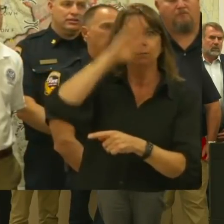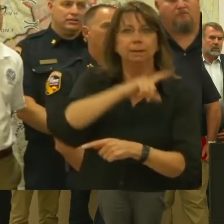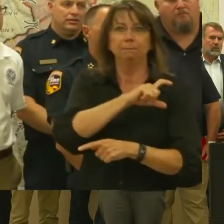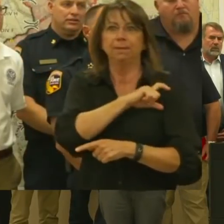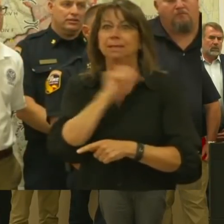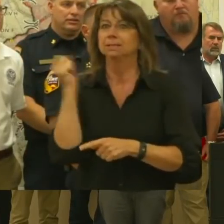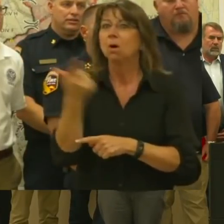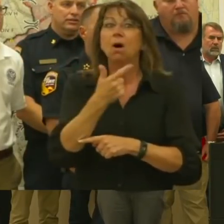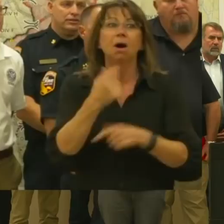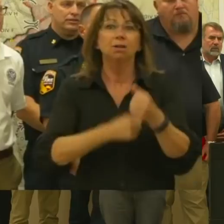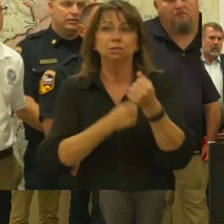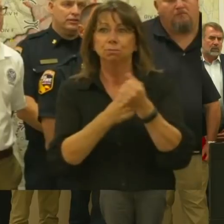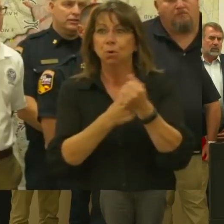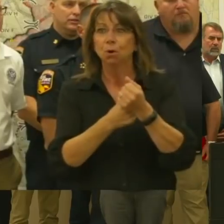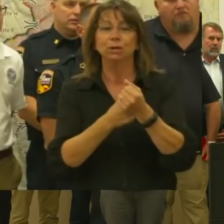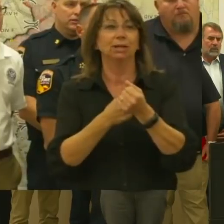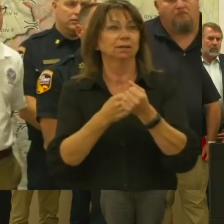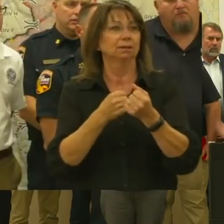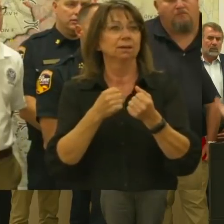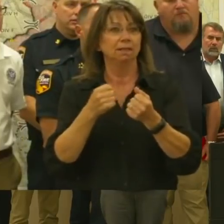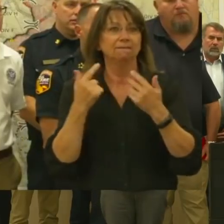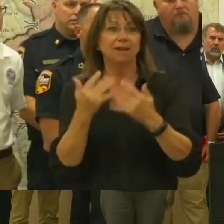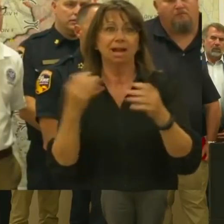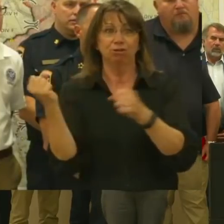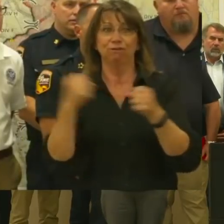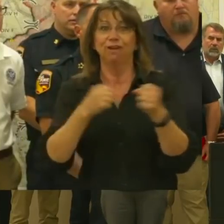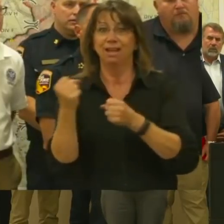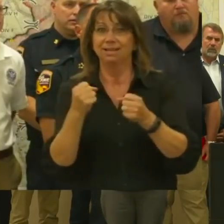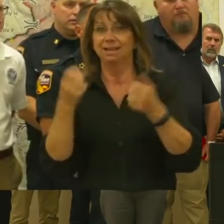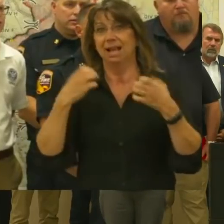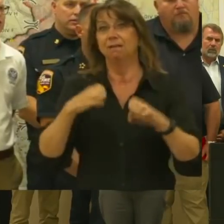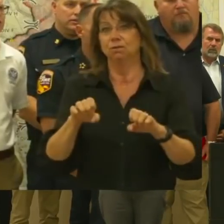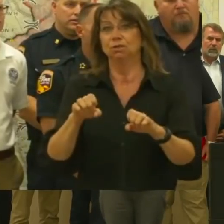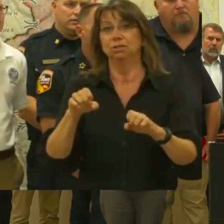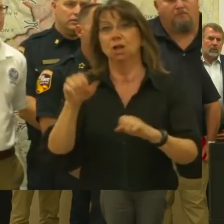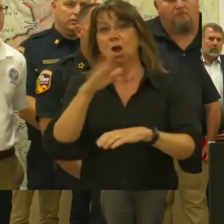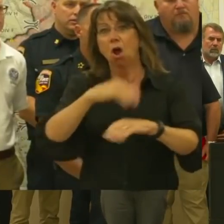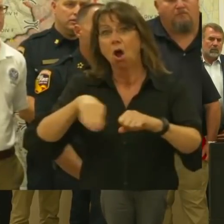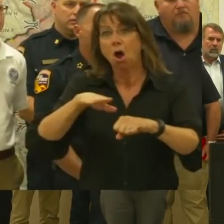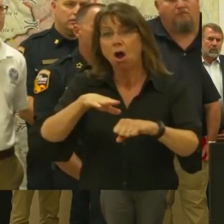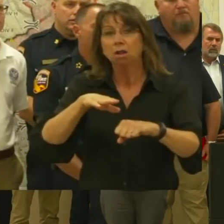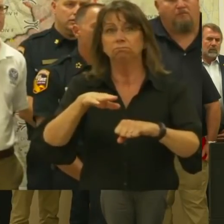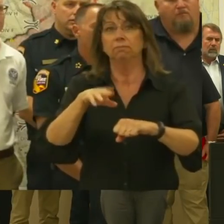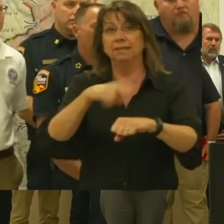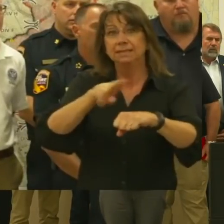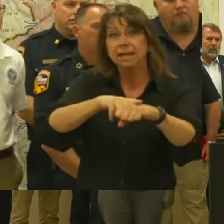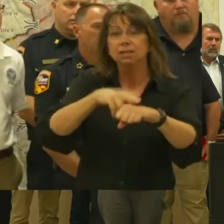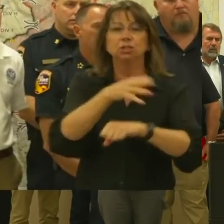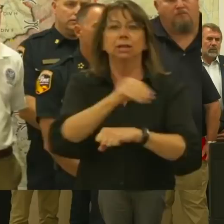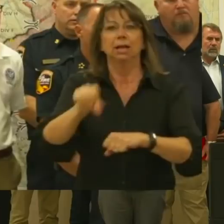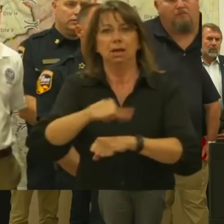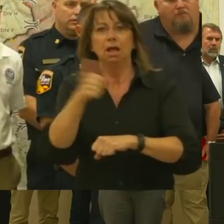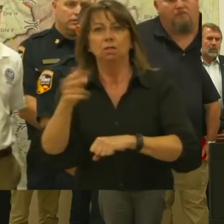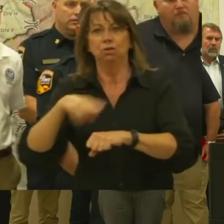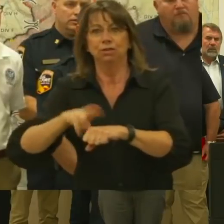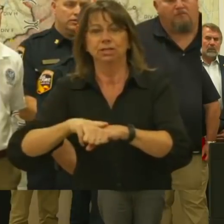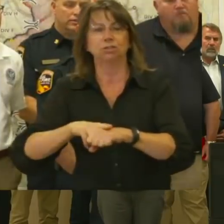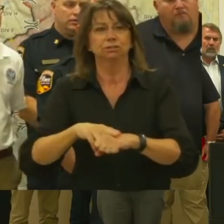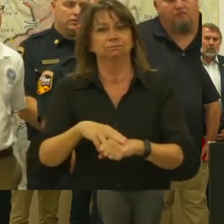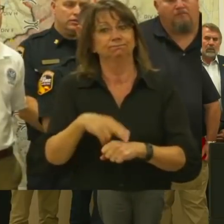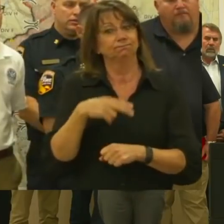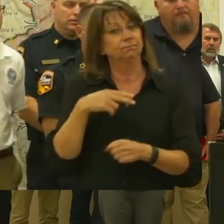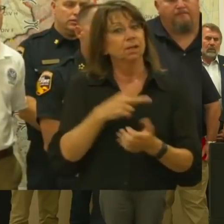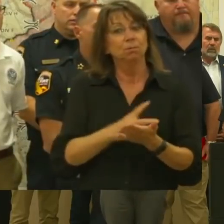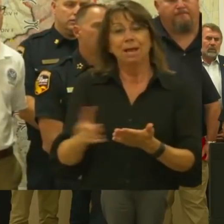the firefighting efforts from throughout the nation, and as was mentioned, from other nations as well. The past few weeks have been incredibly